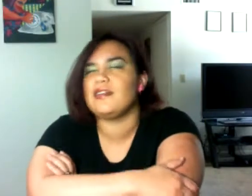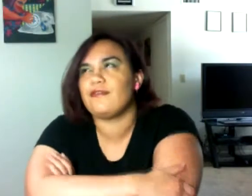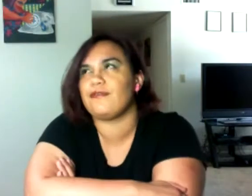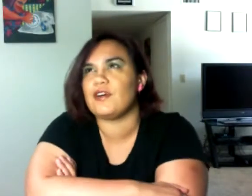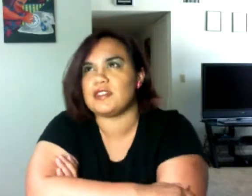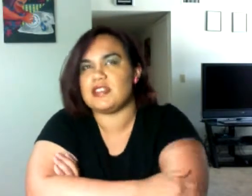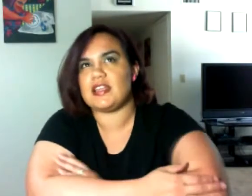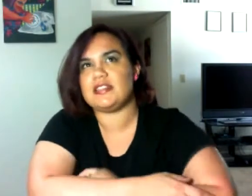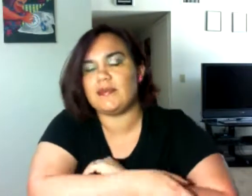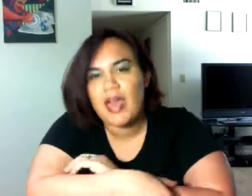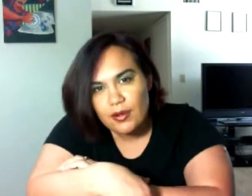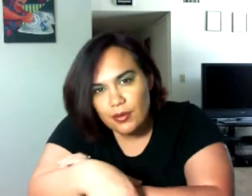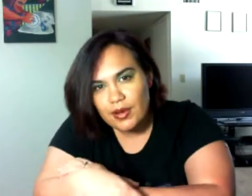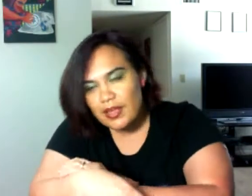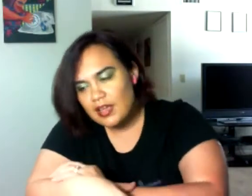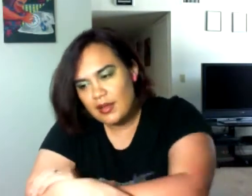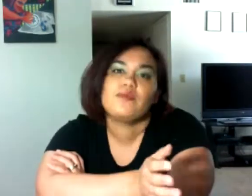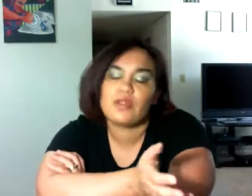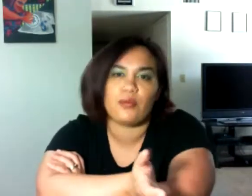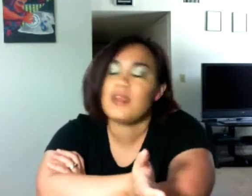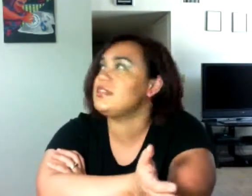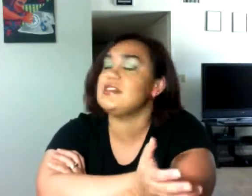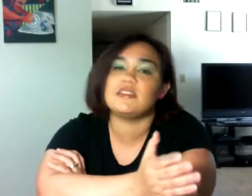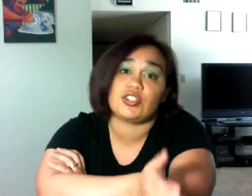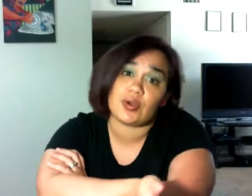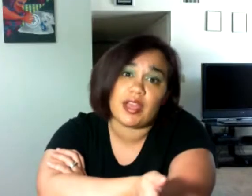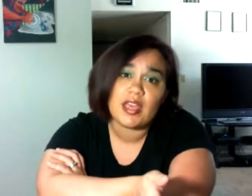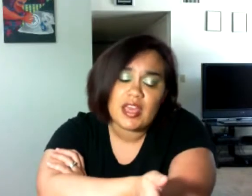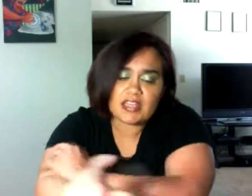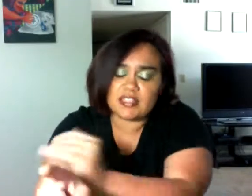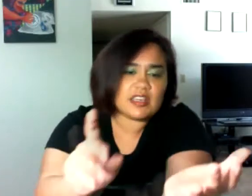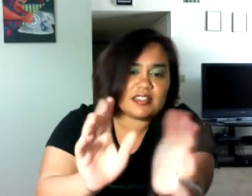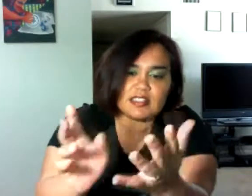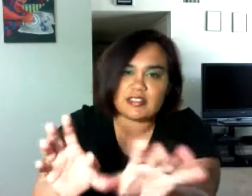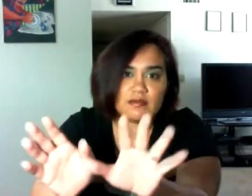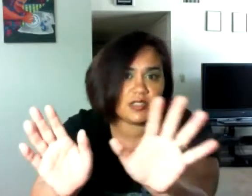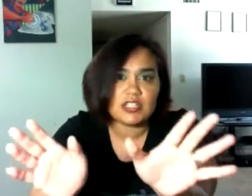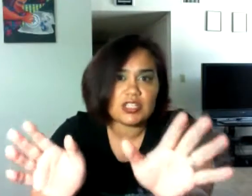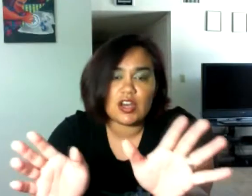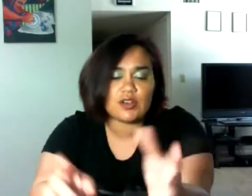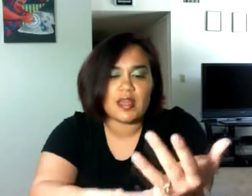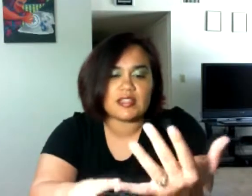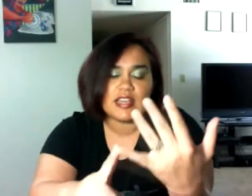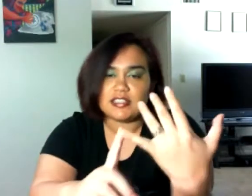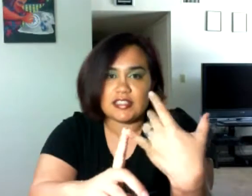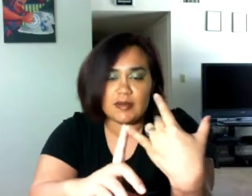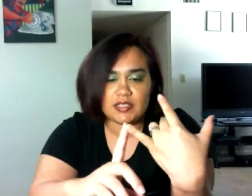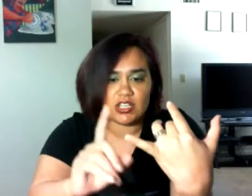of falls into that same category. Look, racing is a trick. It's, it's, teaching a dog to race is the same as teaching